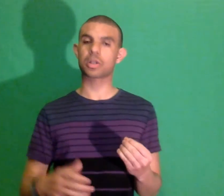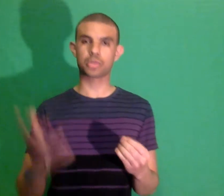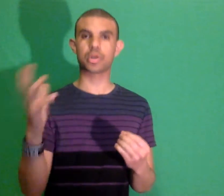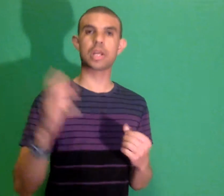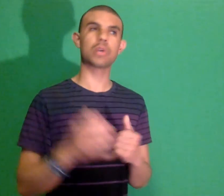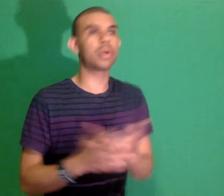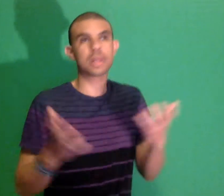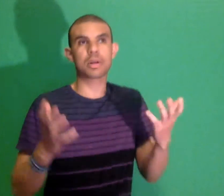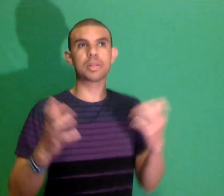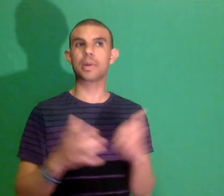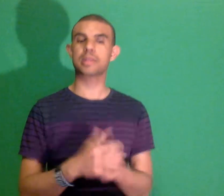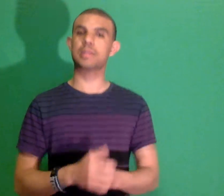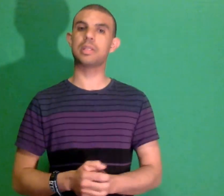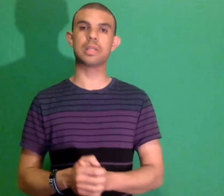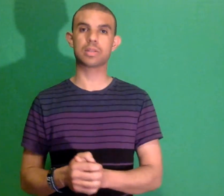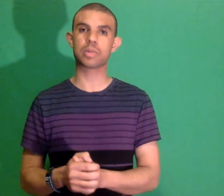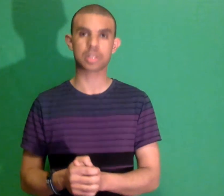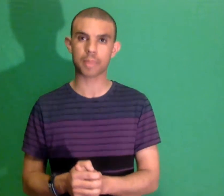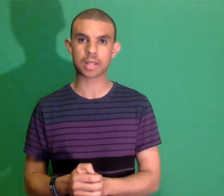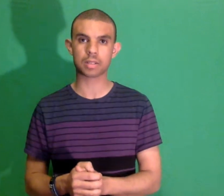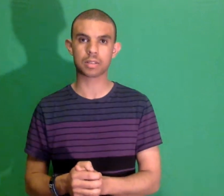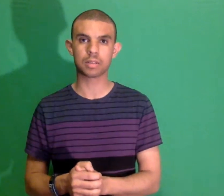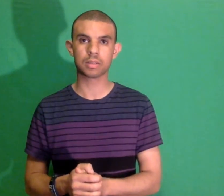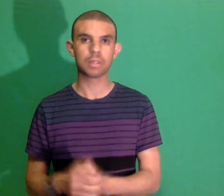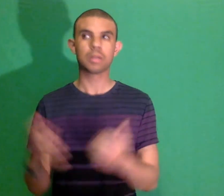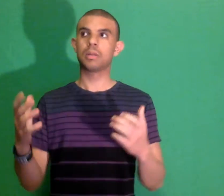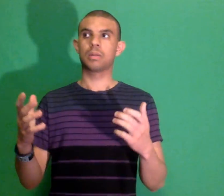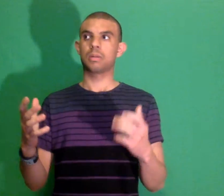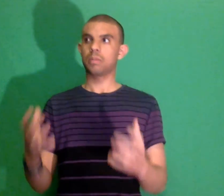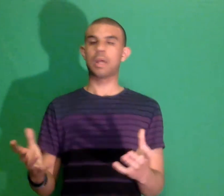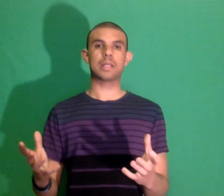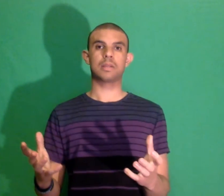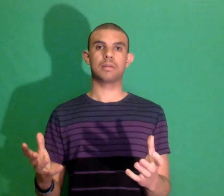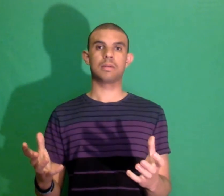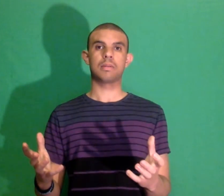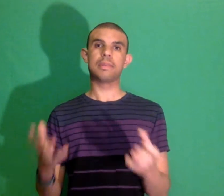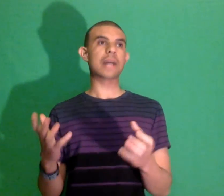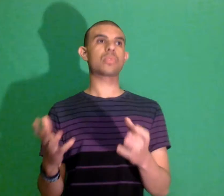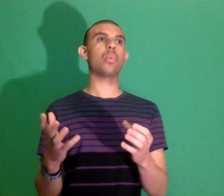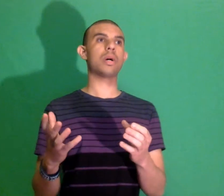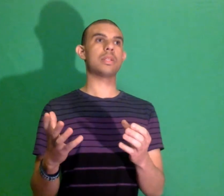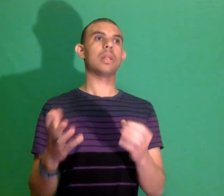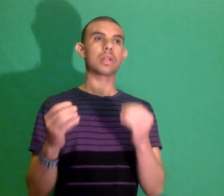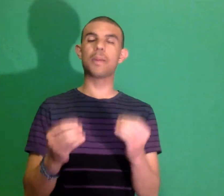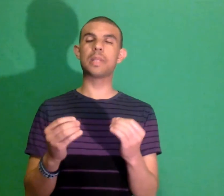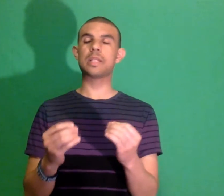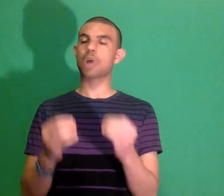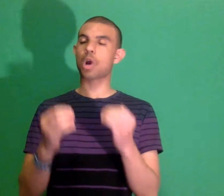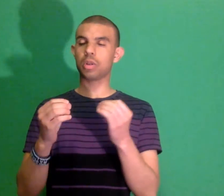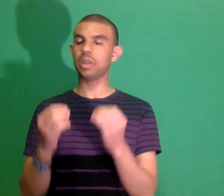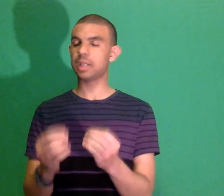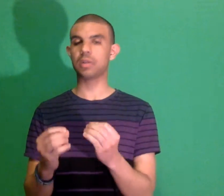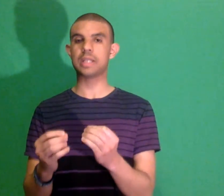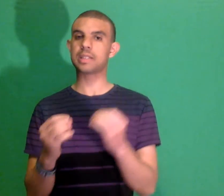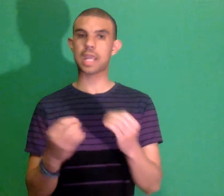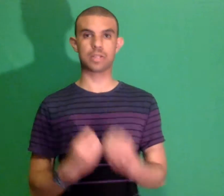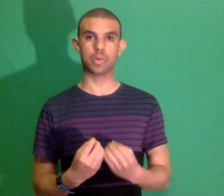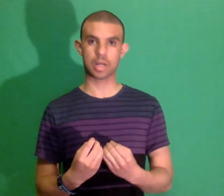Dre goes well they already bought the cds so it doesn't matter like that's what companies are literally saying to us